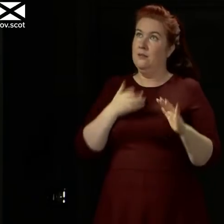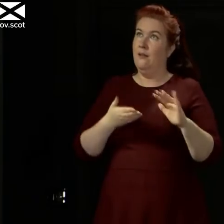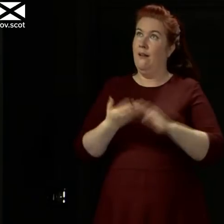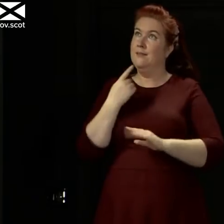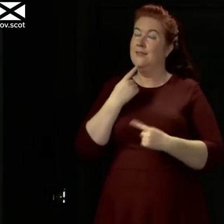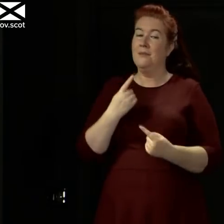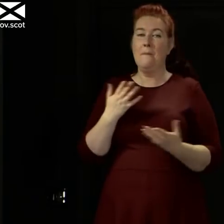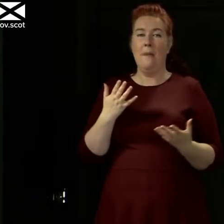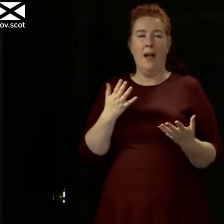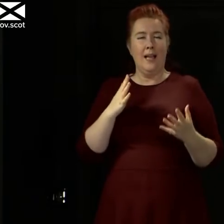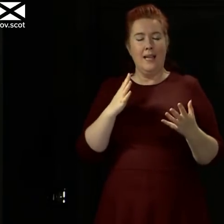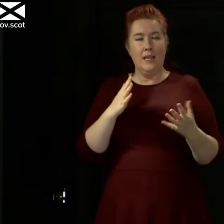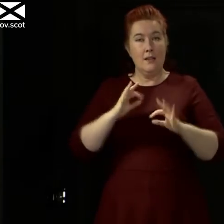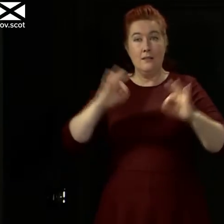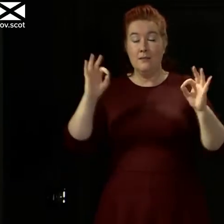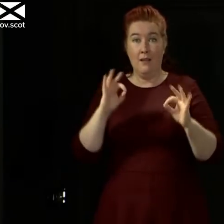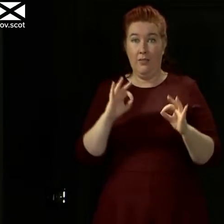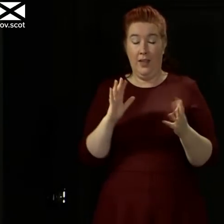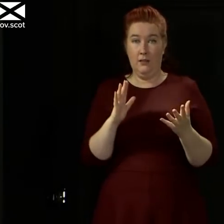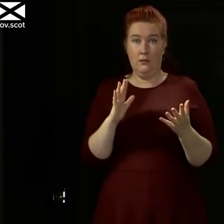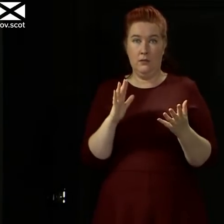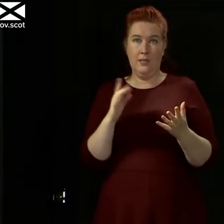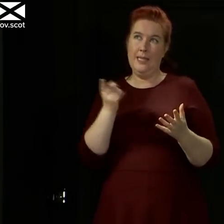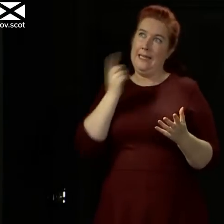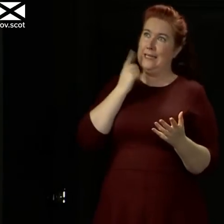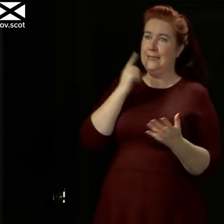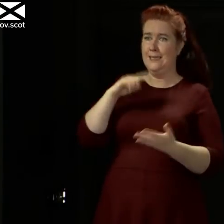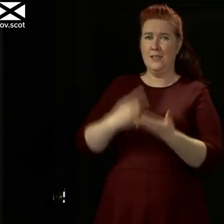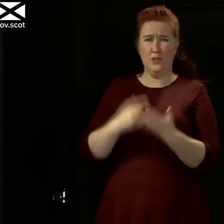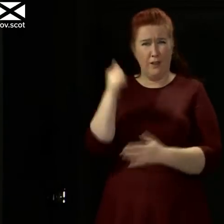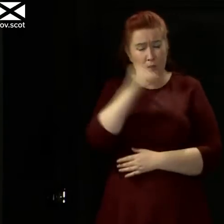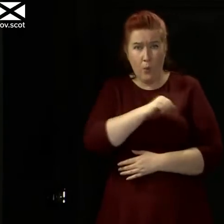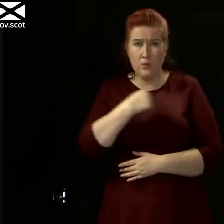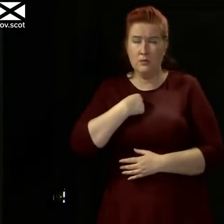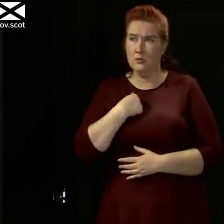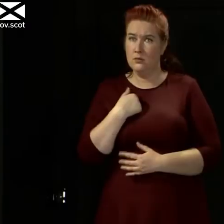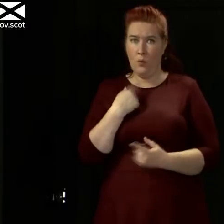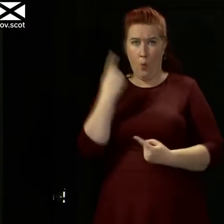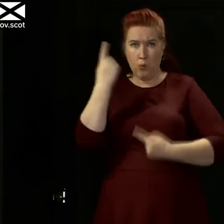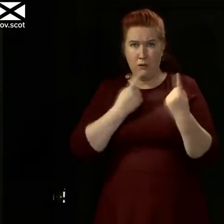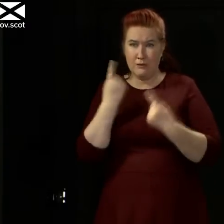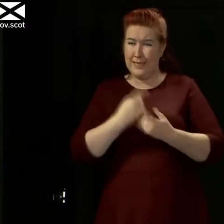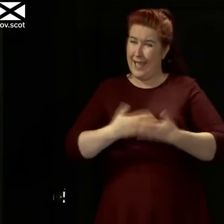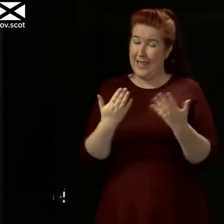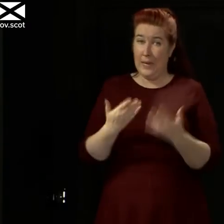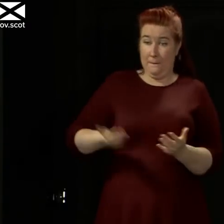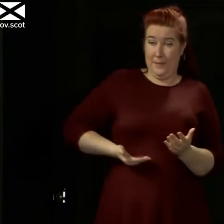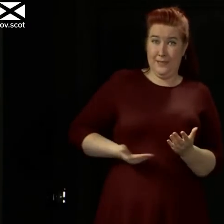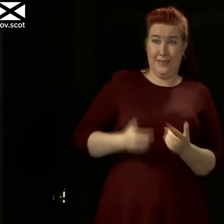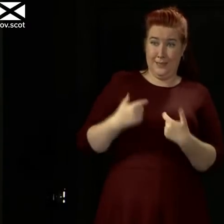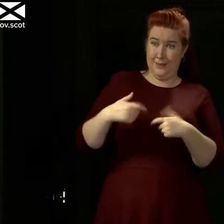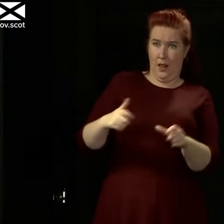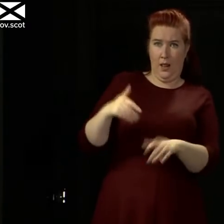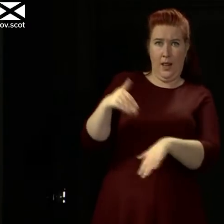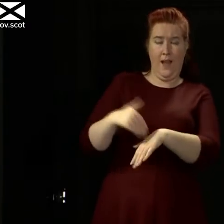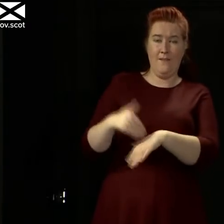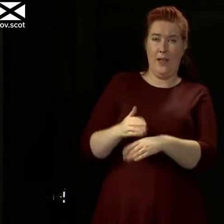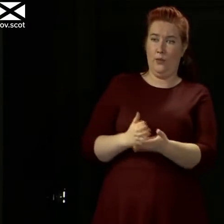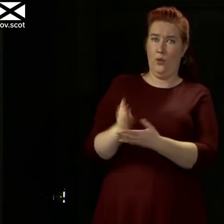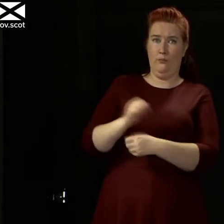the century and none of this is done lightly. So yes, I worry about the impact of any business that continues to be affected by